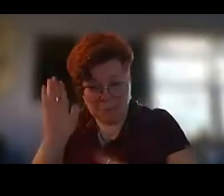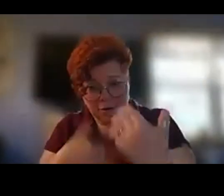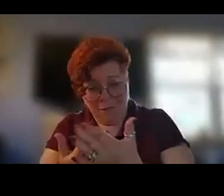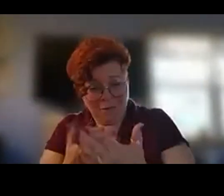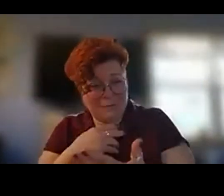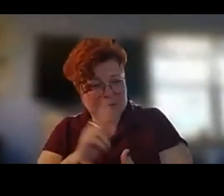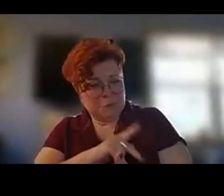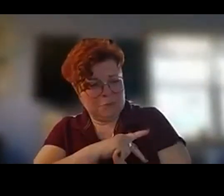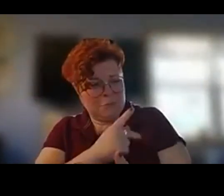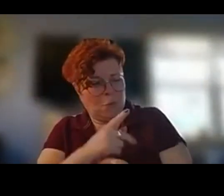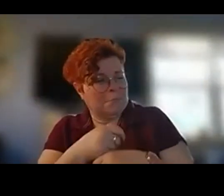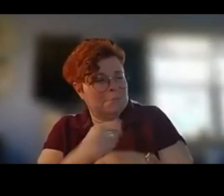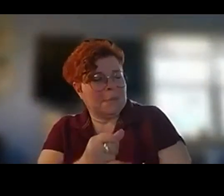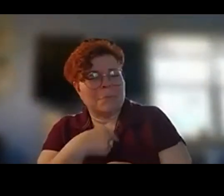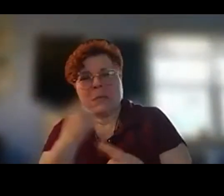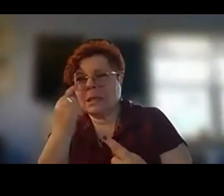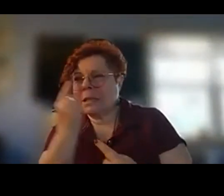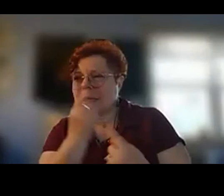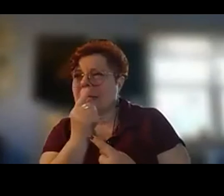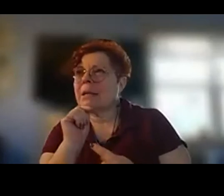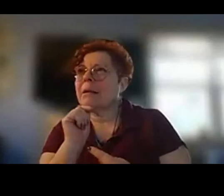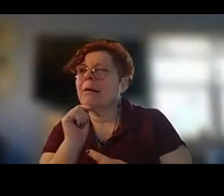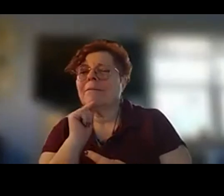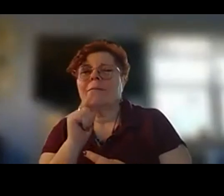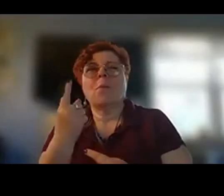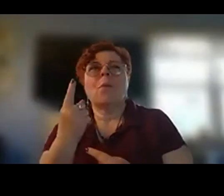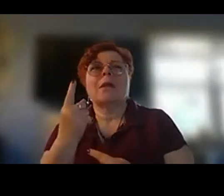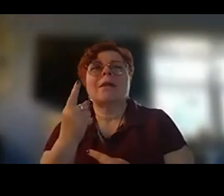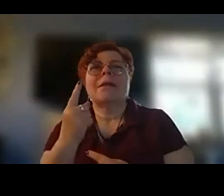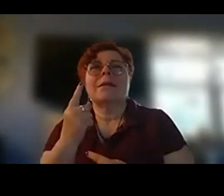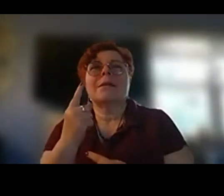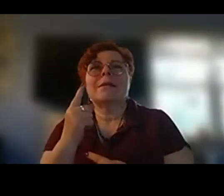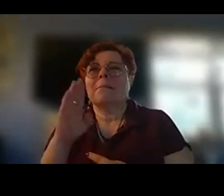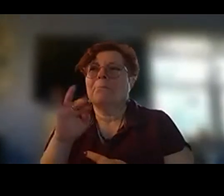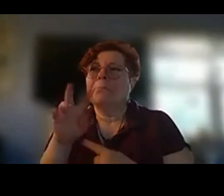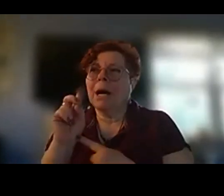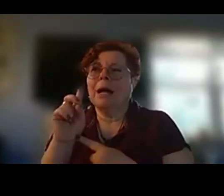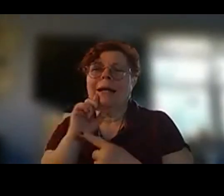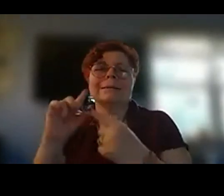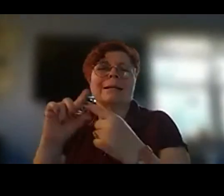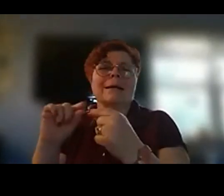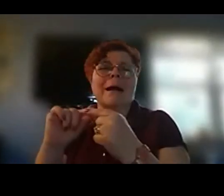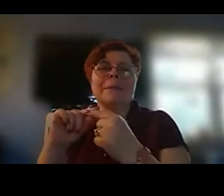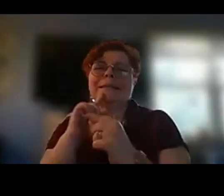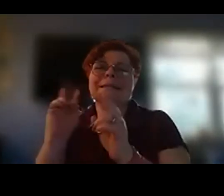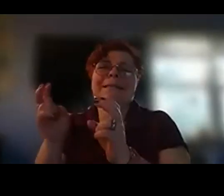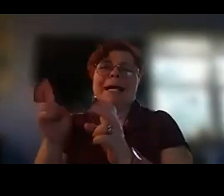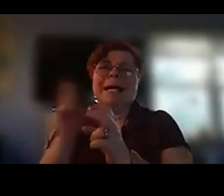me think of one uh bud has comments and sayings and slogans for everything but